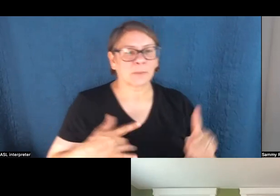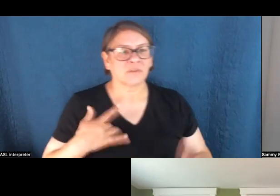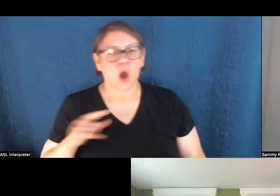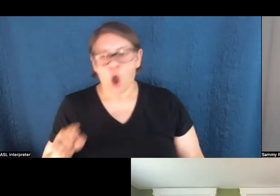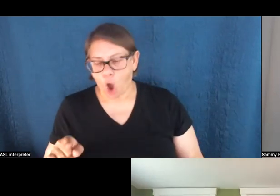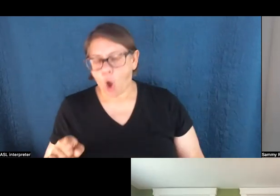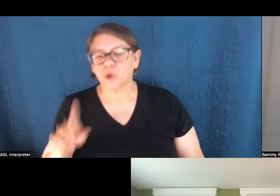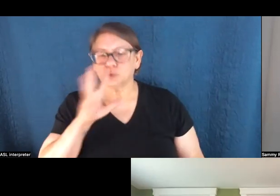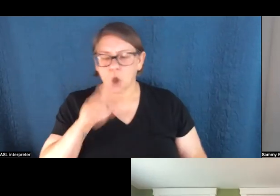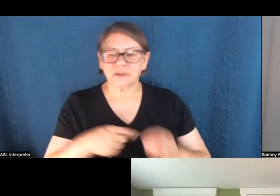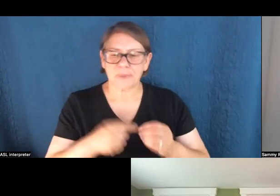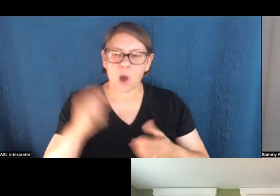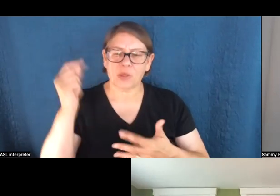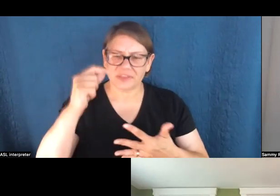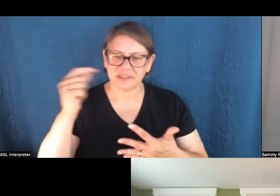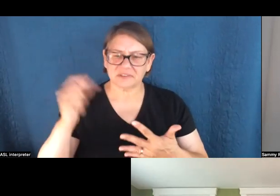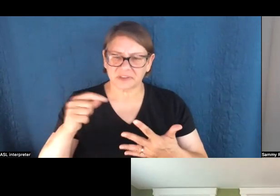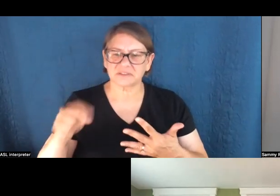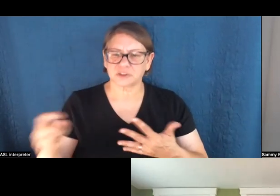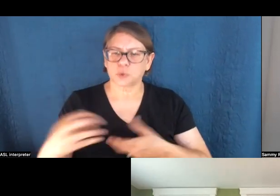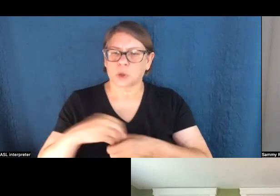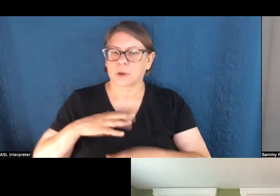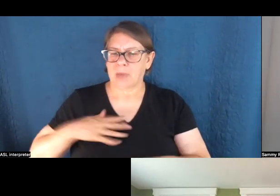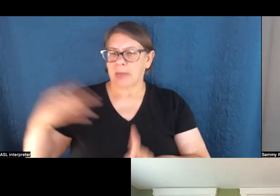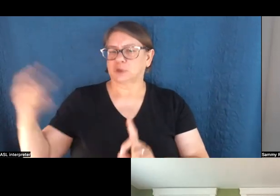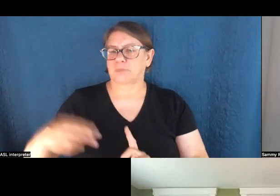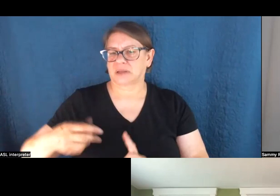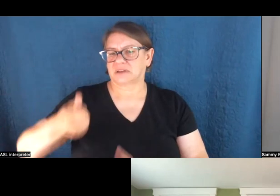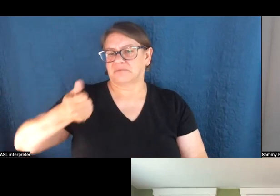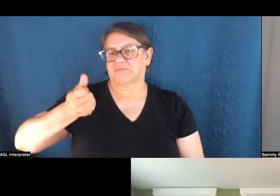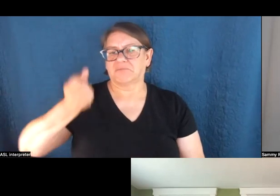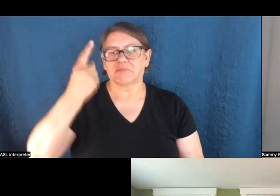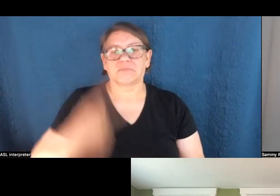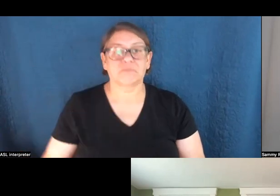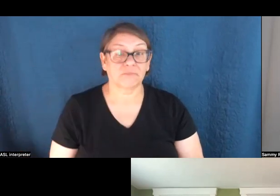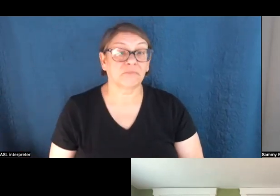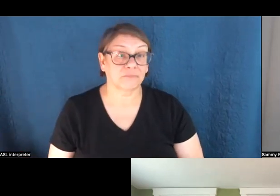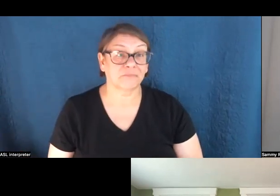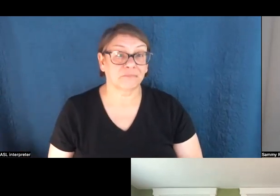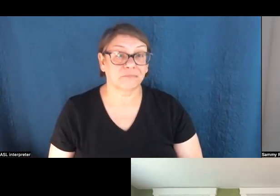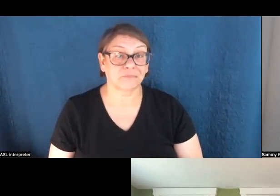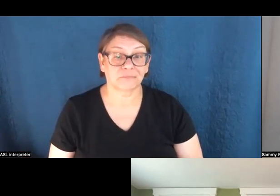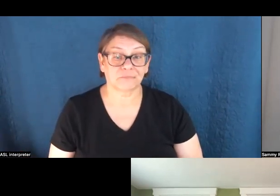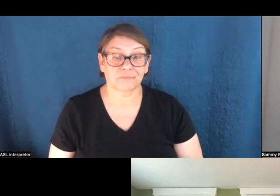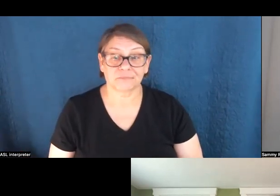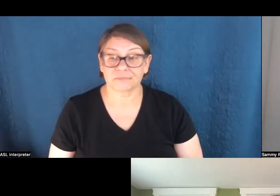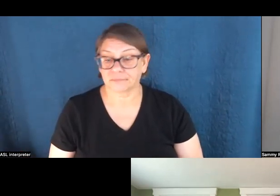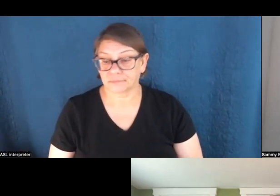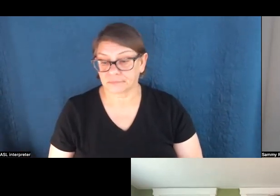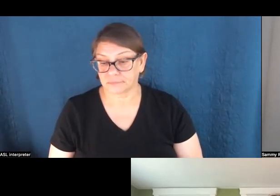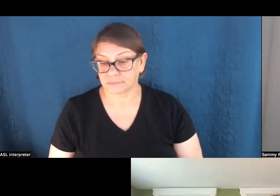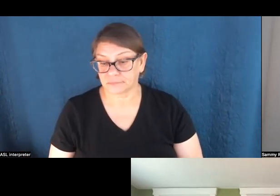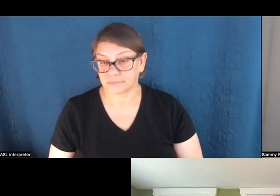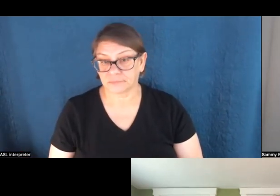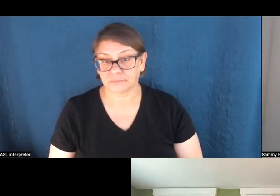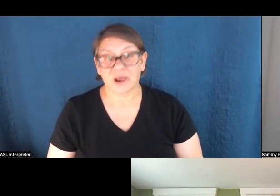will have really, you know, heard their side and that they'll, they'll feel like they had a chance to make their case to folks that helps. Yeah. That's thank